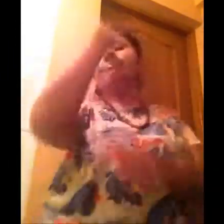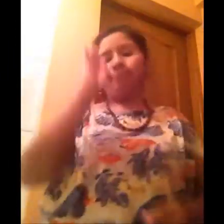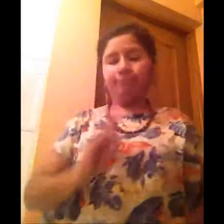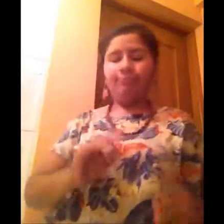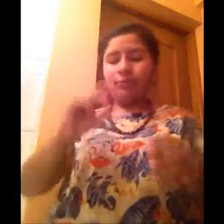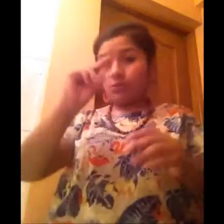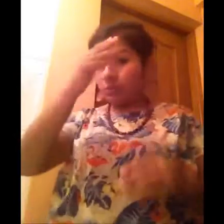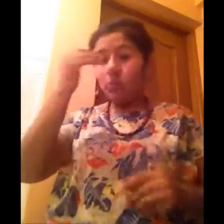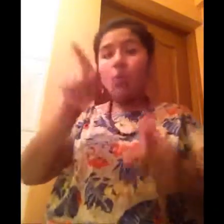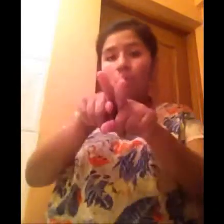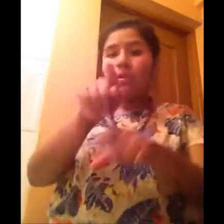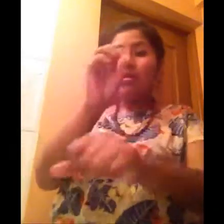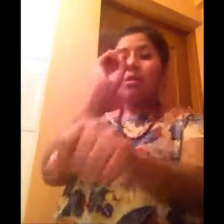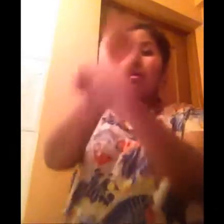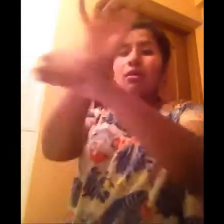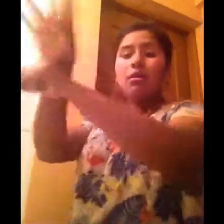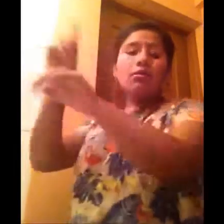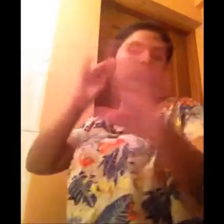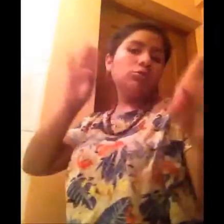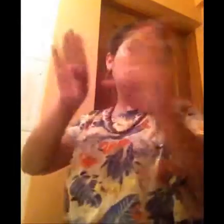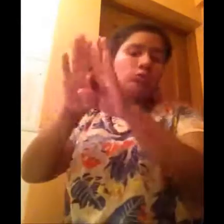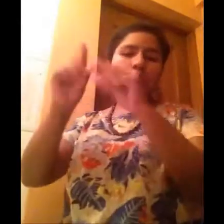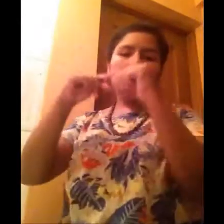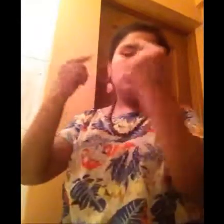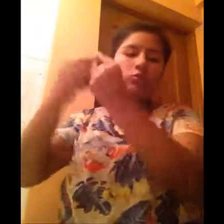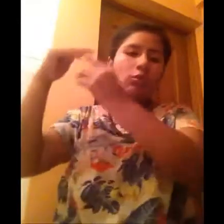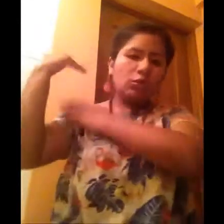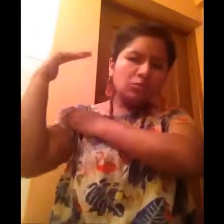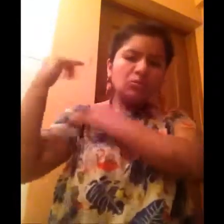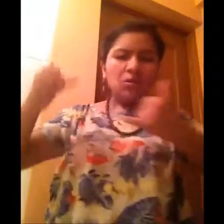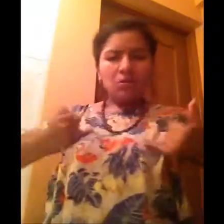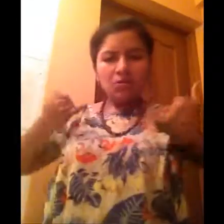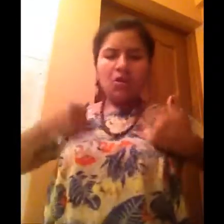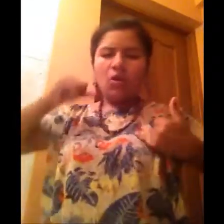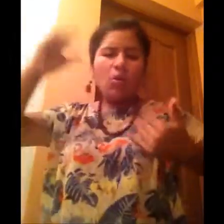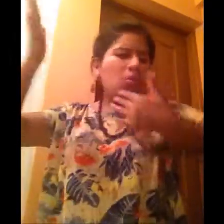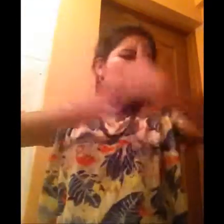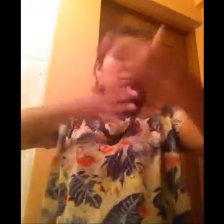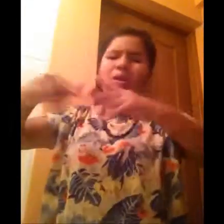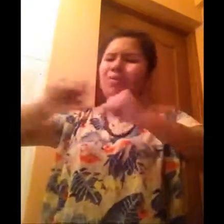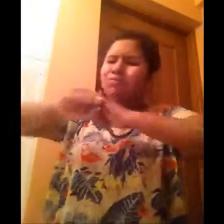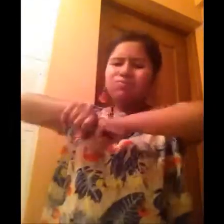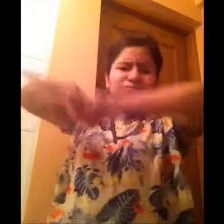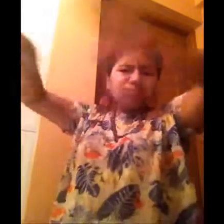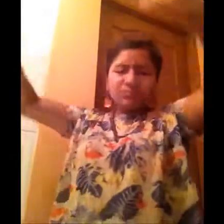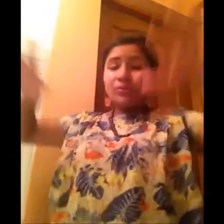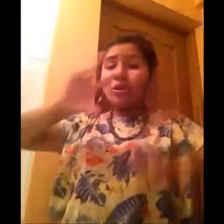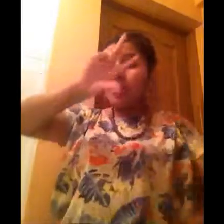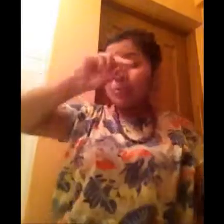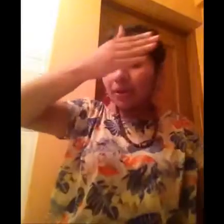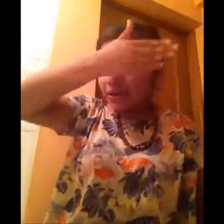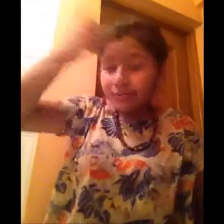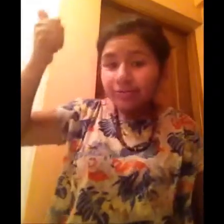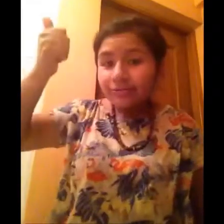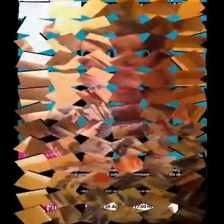When I'm a I'm using a large container. I need pint or few hours a